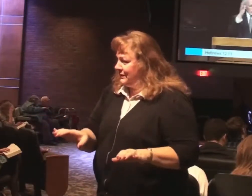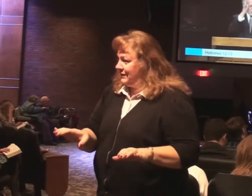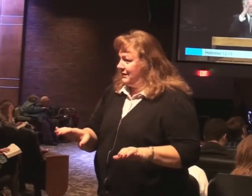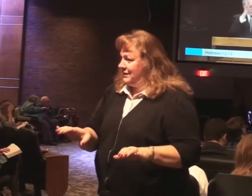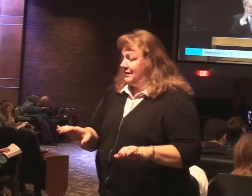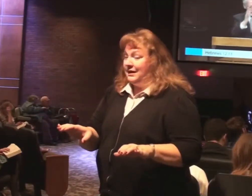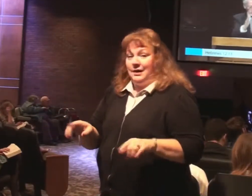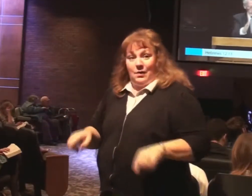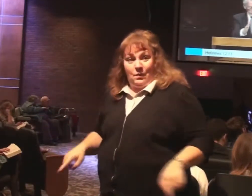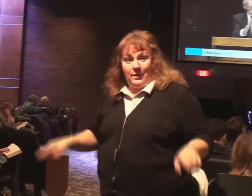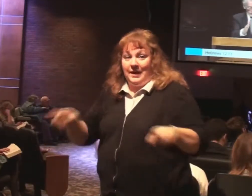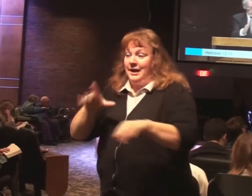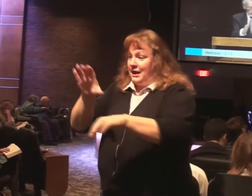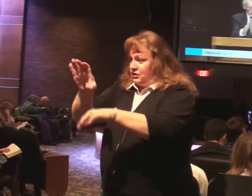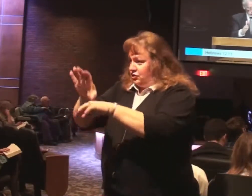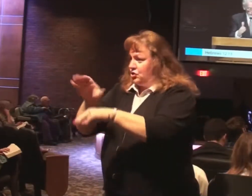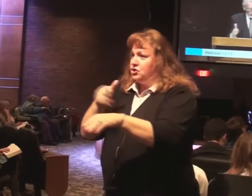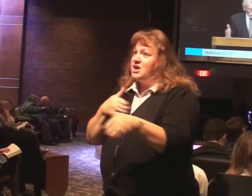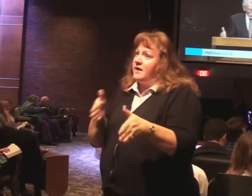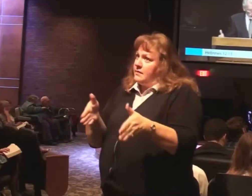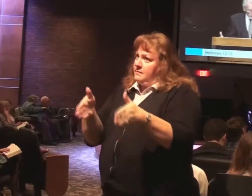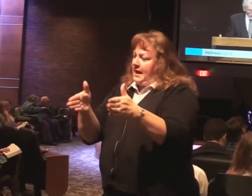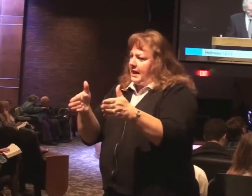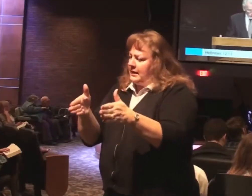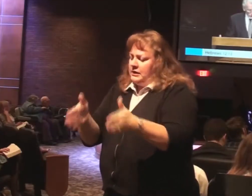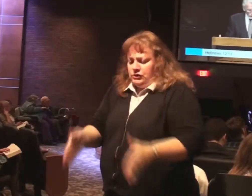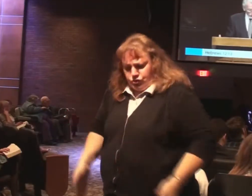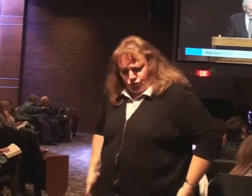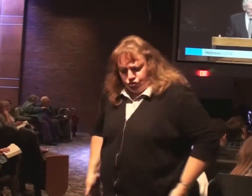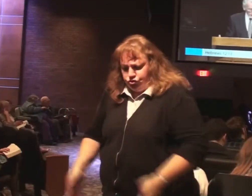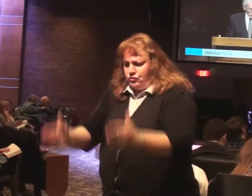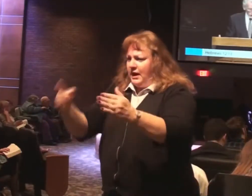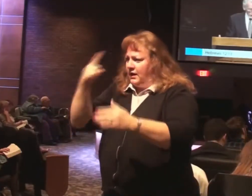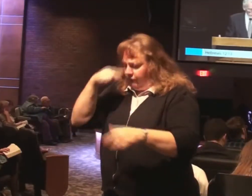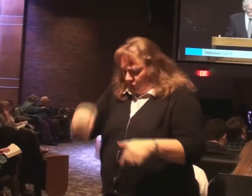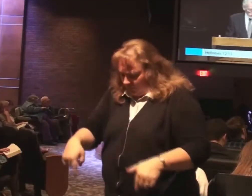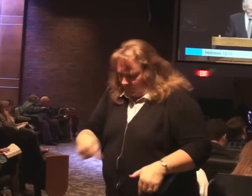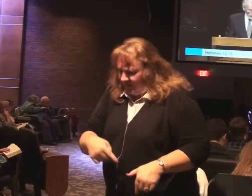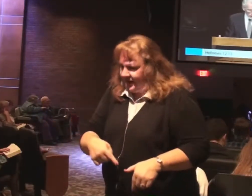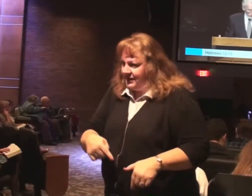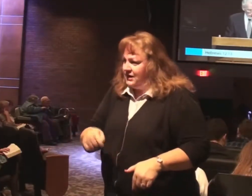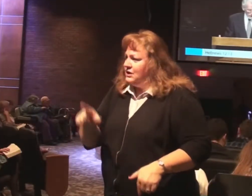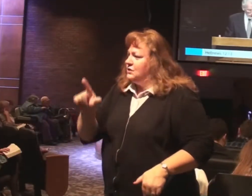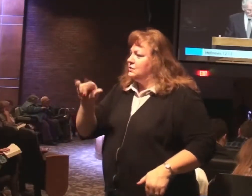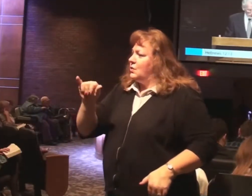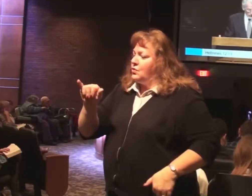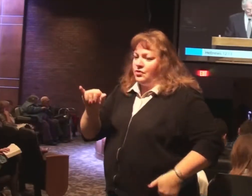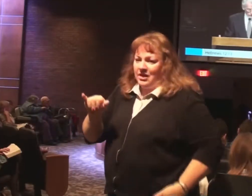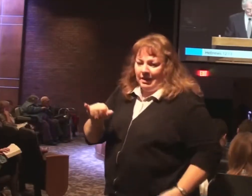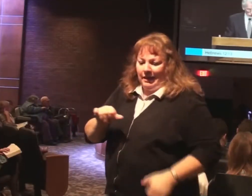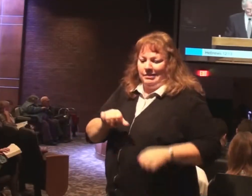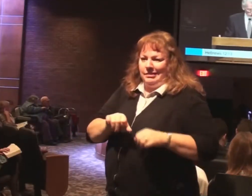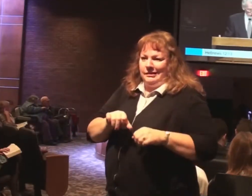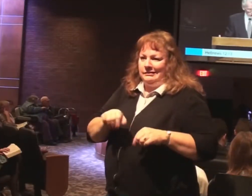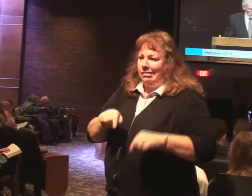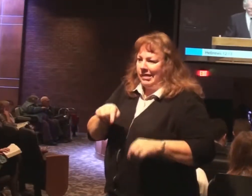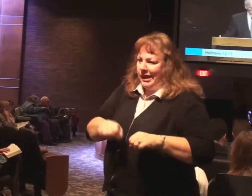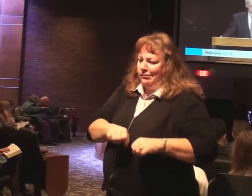us as a church. So make straight paths for your feet. So the limb which is lame. May not be put out of joint. But rather